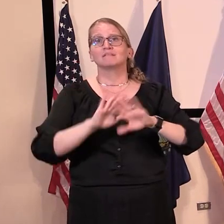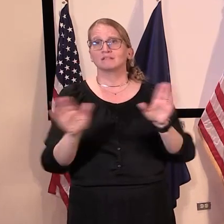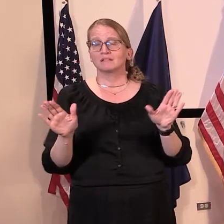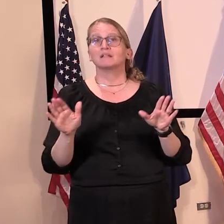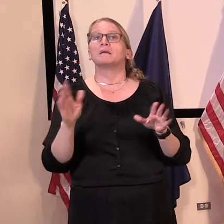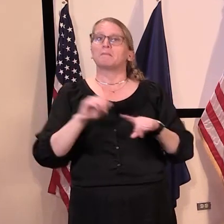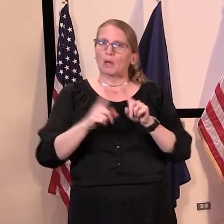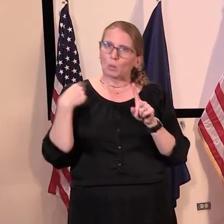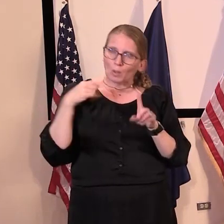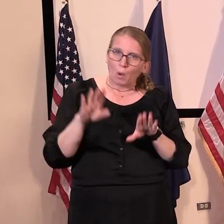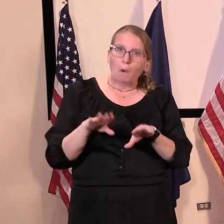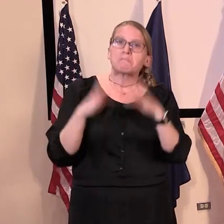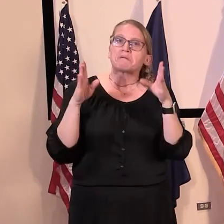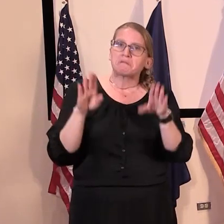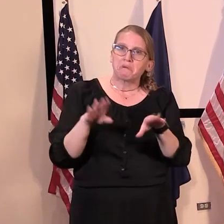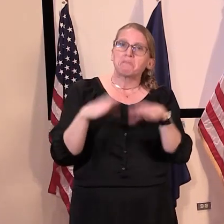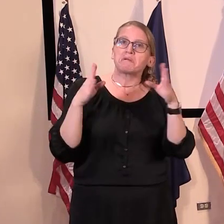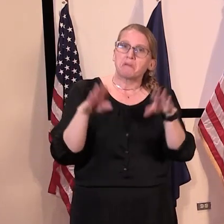some conclusions.